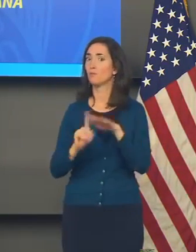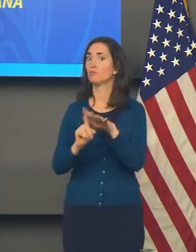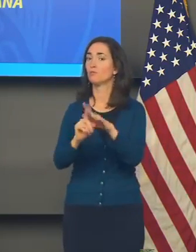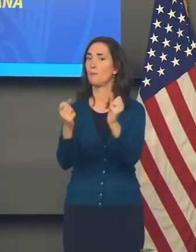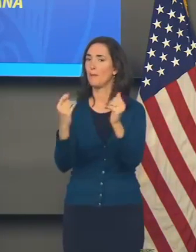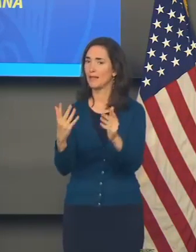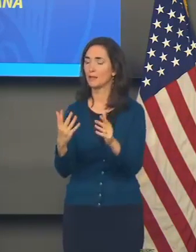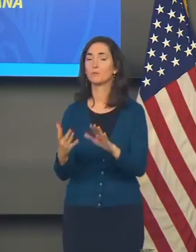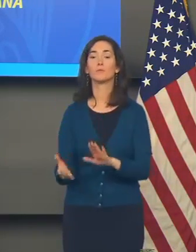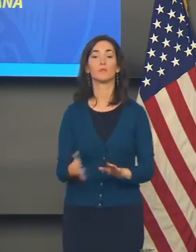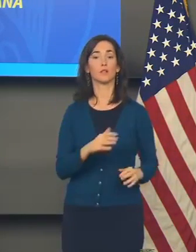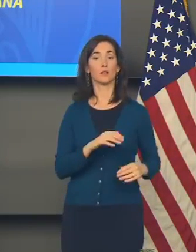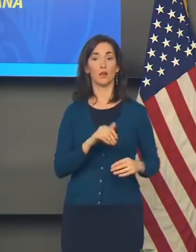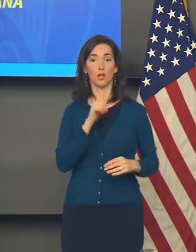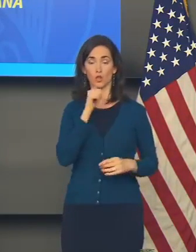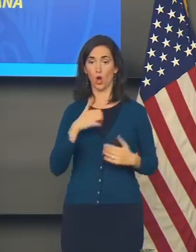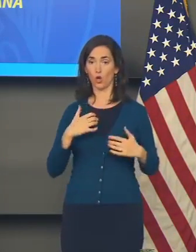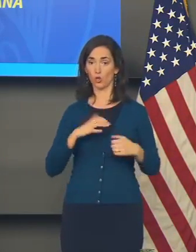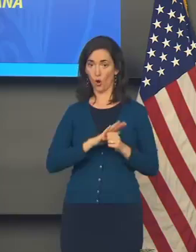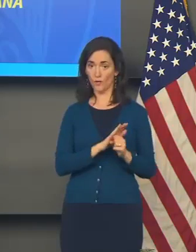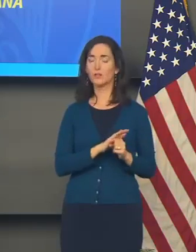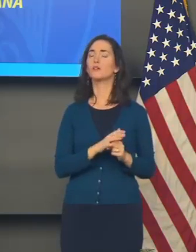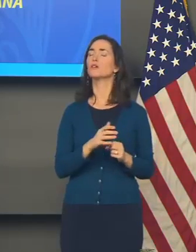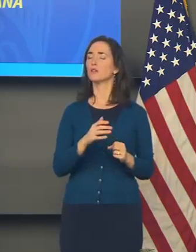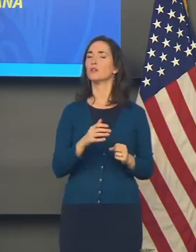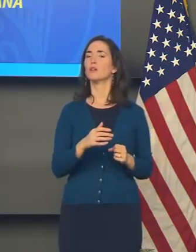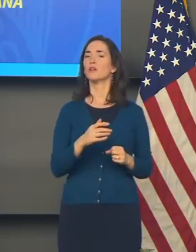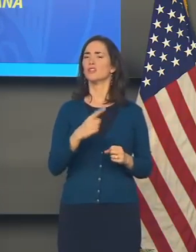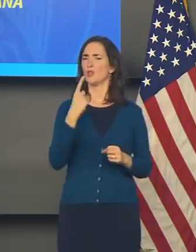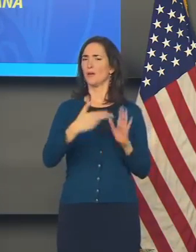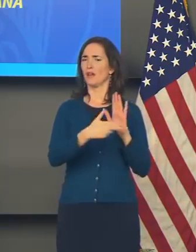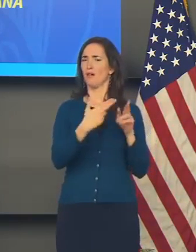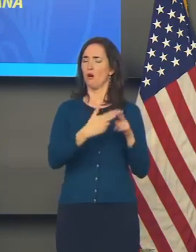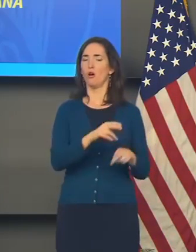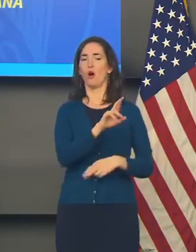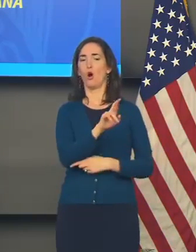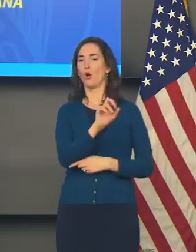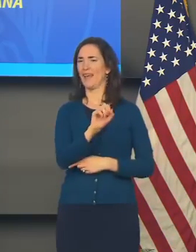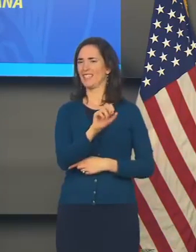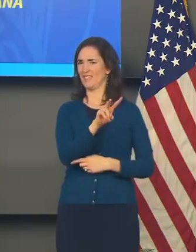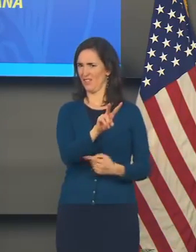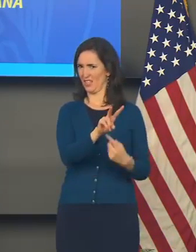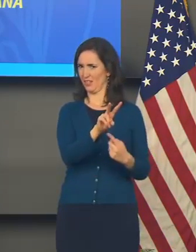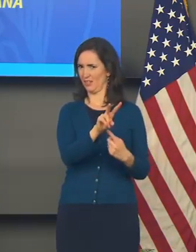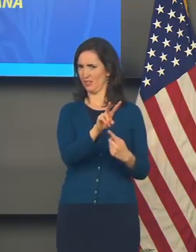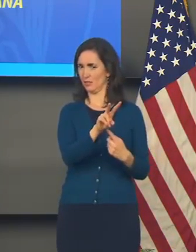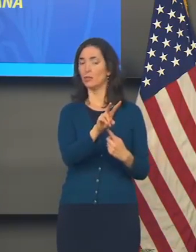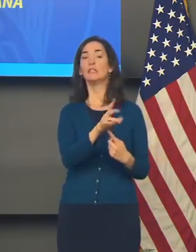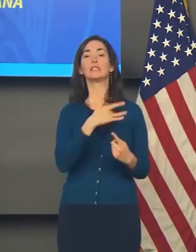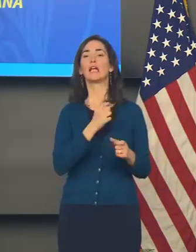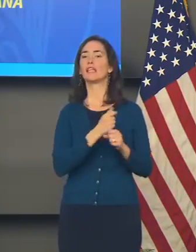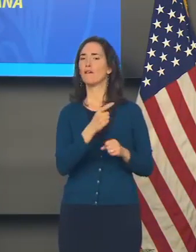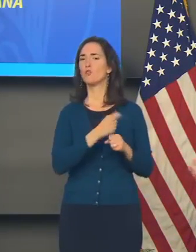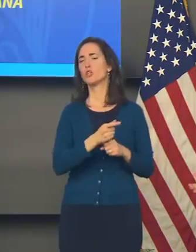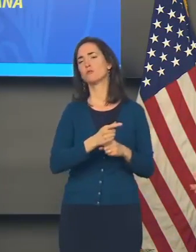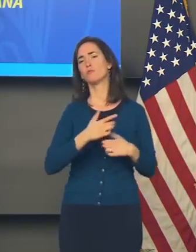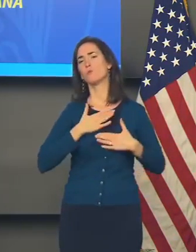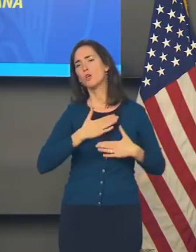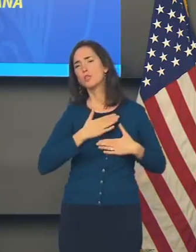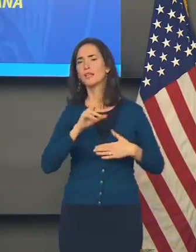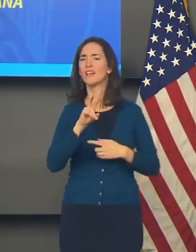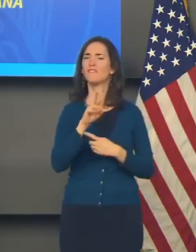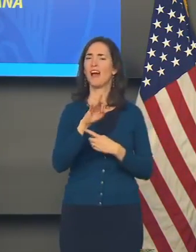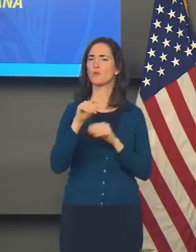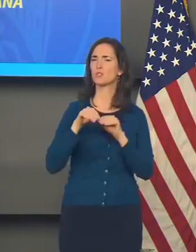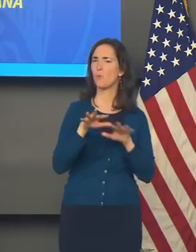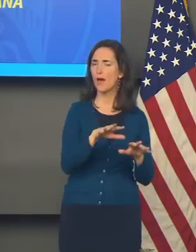we have a lot of RSV right now. RSV is a respiratory virus that we see every year, but never this early in the year. And there's a whole other conversation